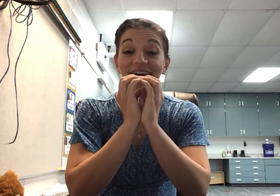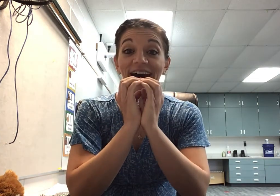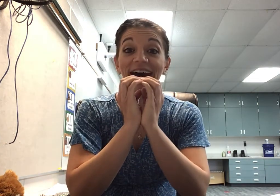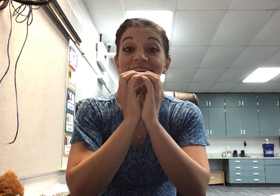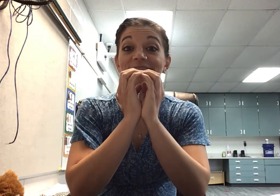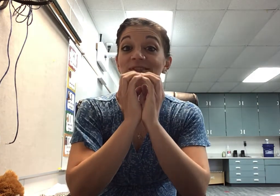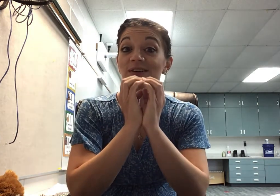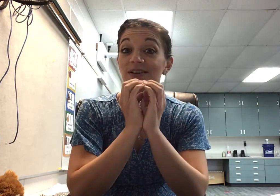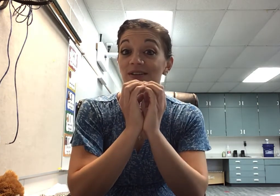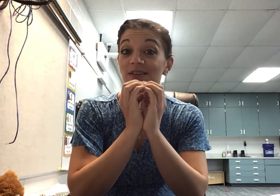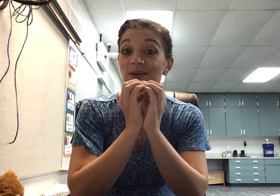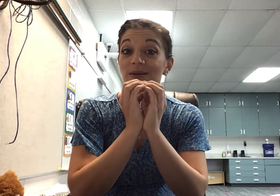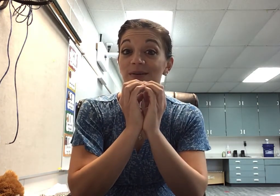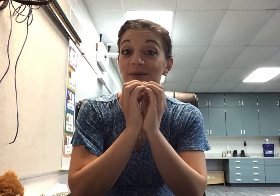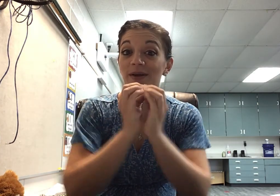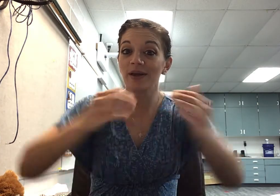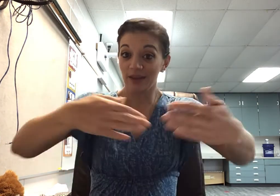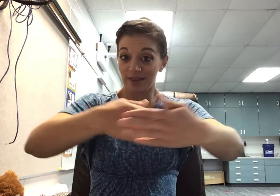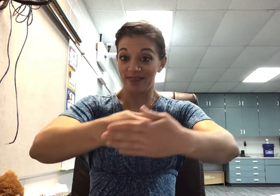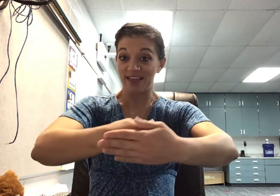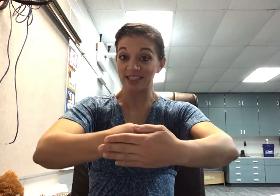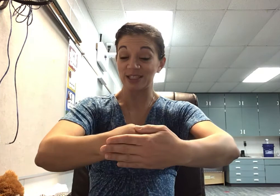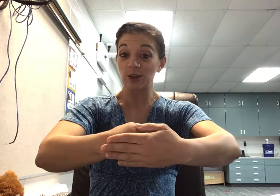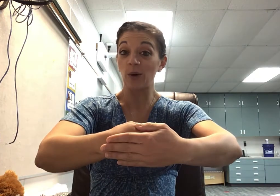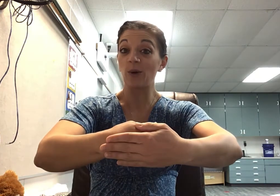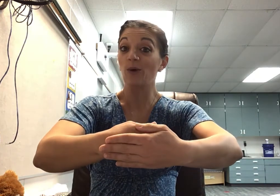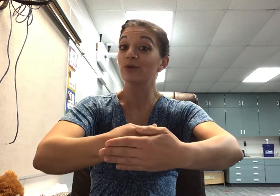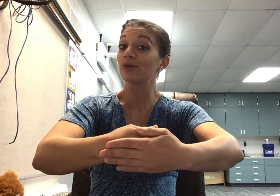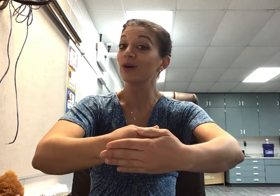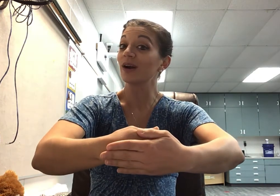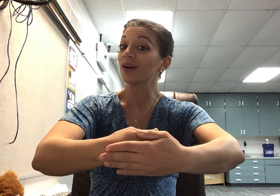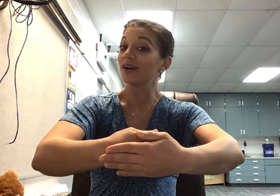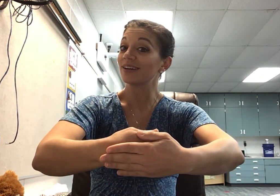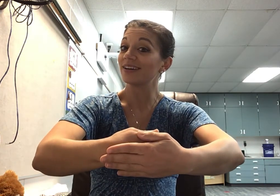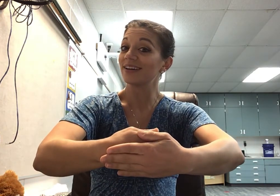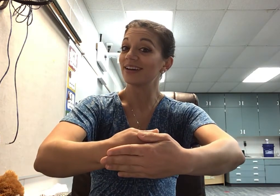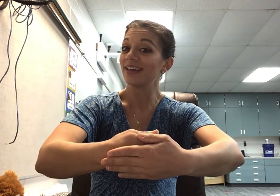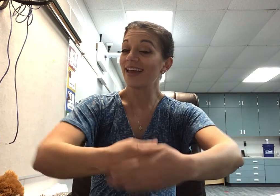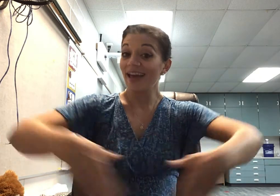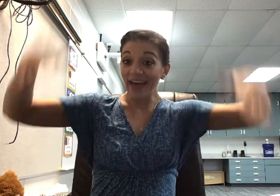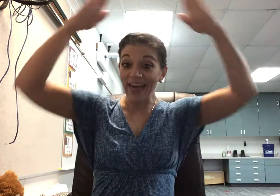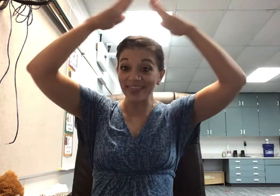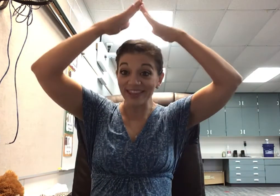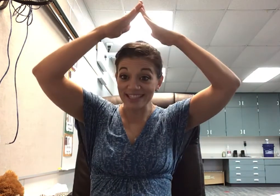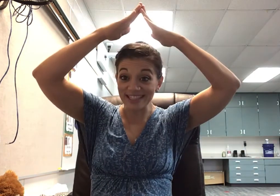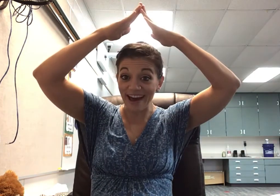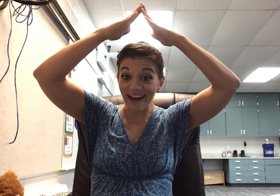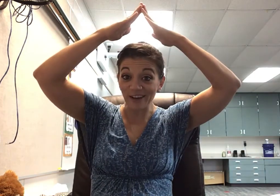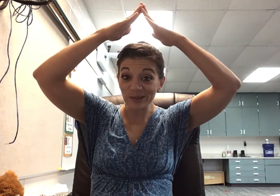hive, this is a hole for, and this is a house